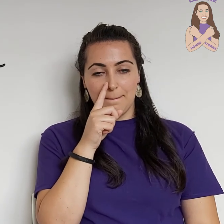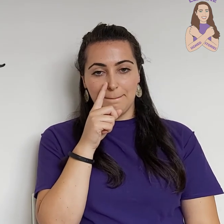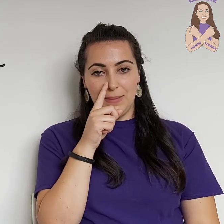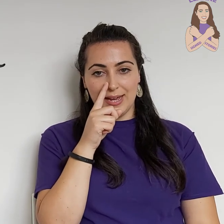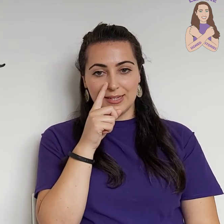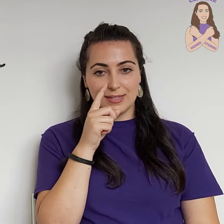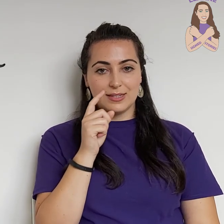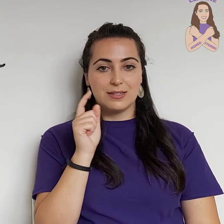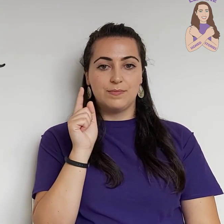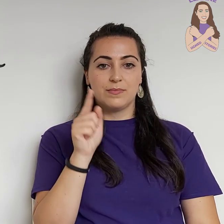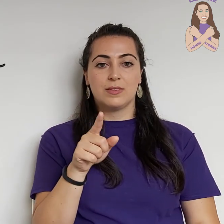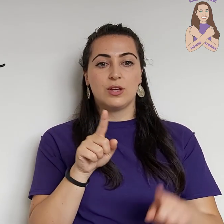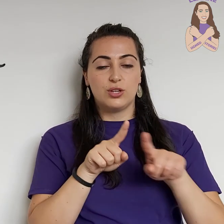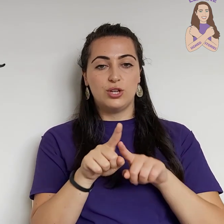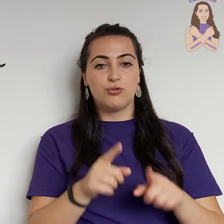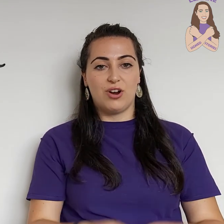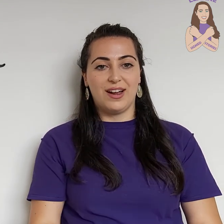Mice. You try.